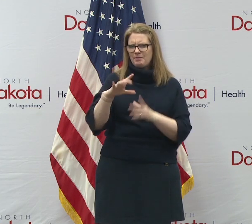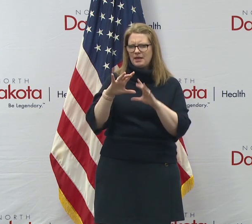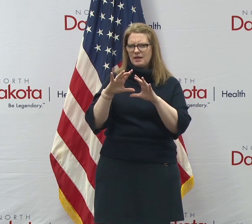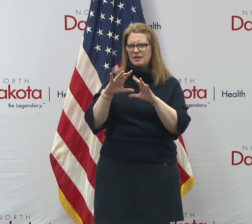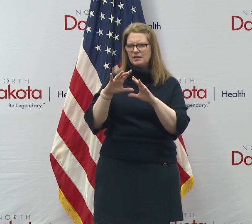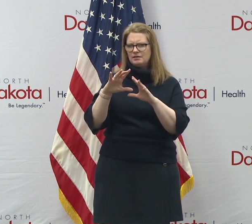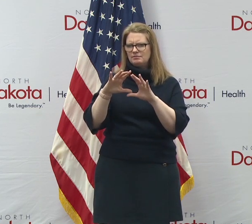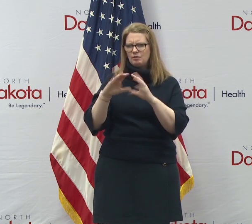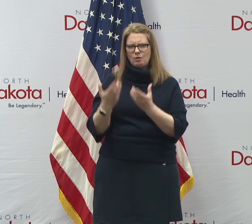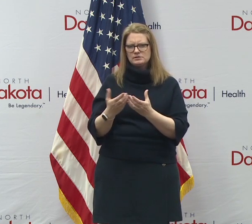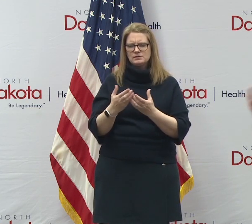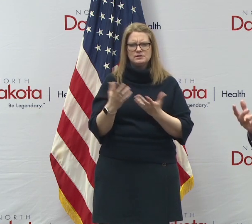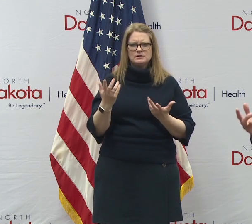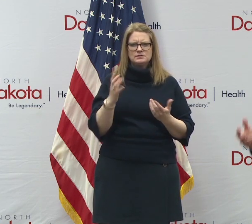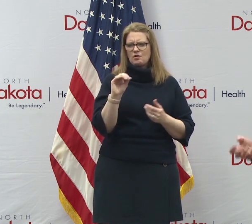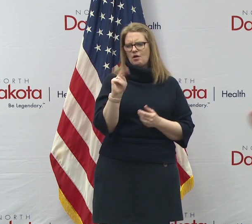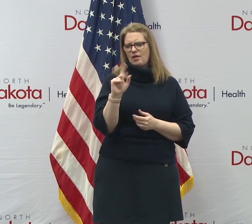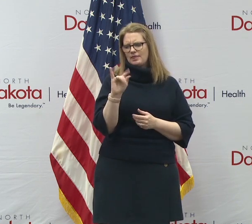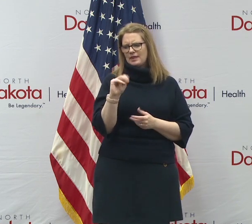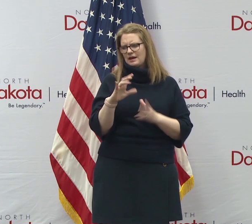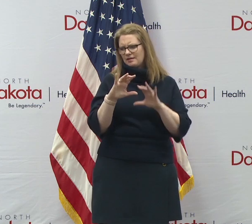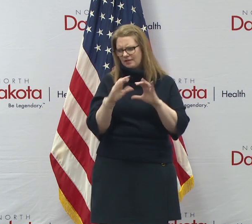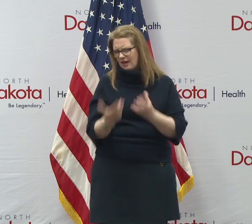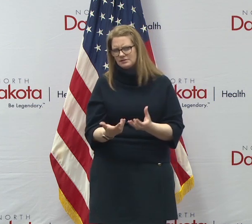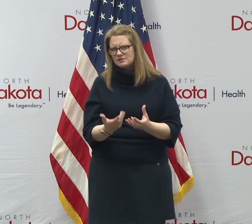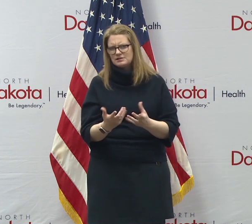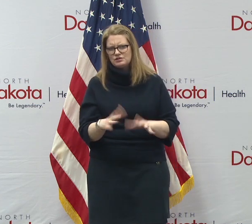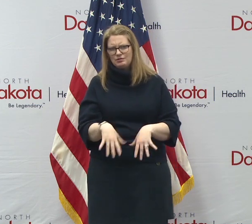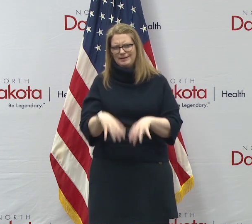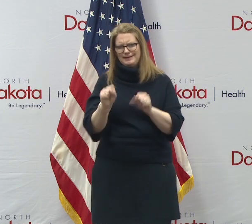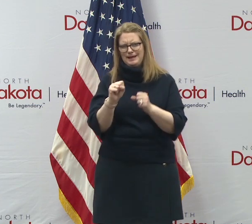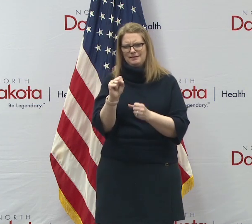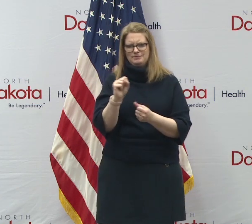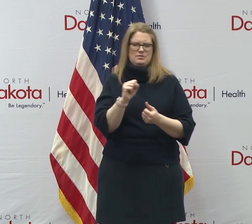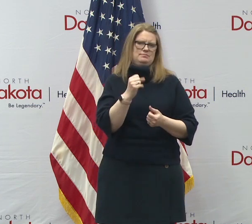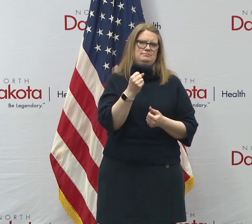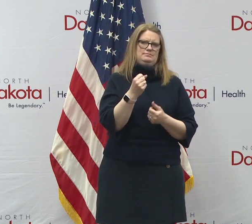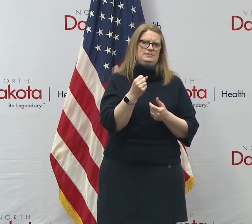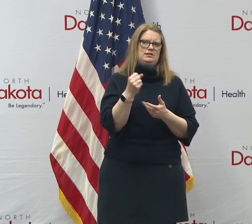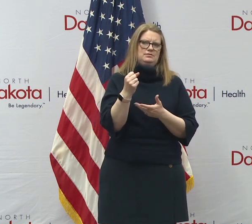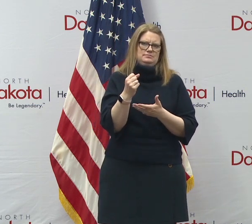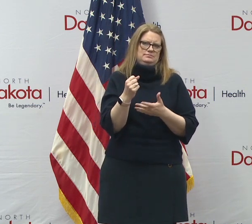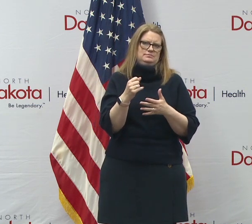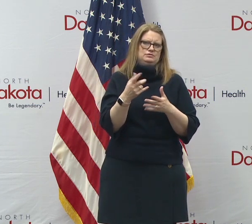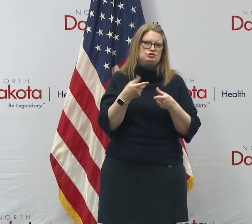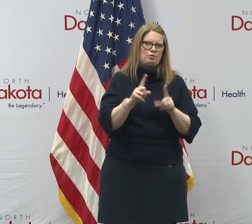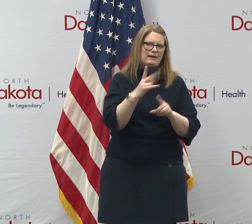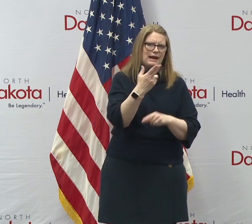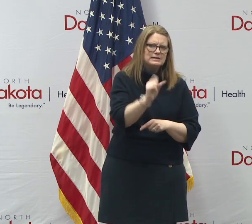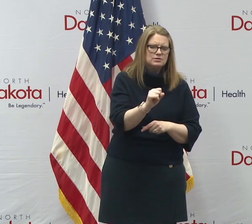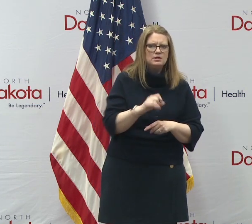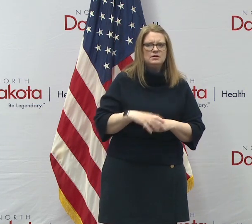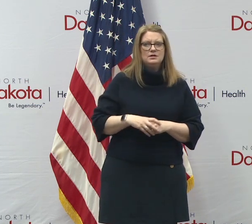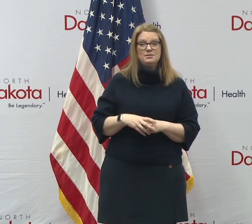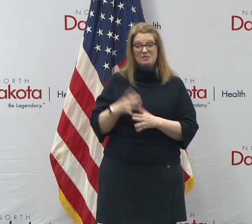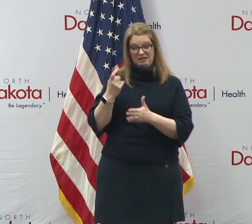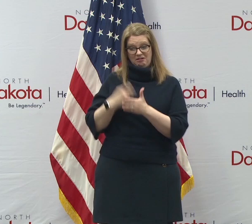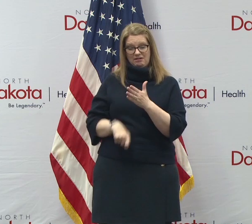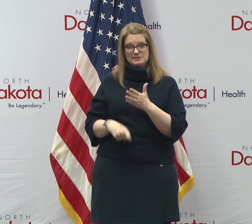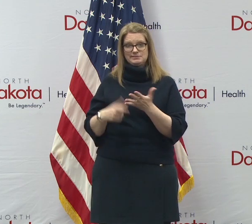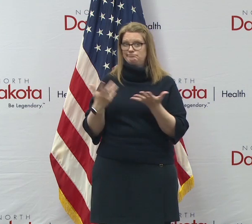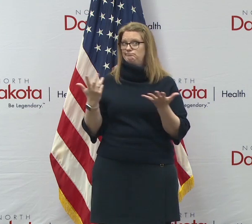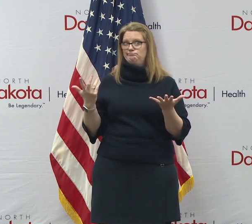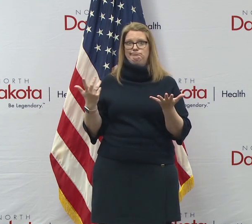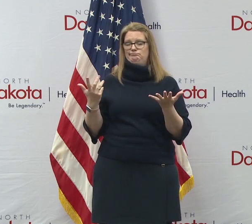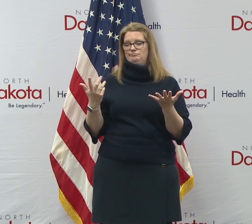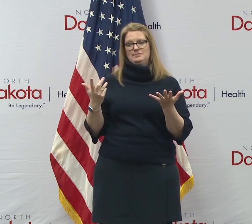online classes that you can take from our colleges even when you're in high school. Uh, and, but on the, the pricing side of that would be, uh,